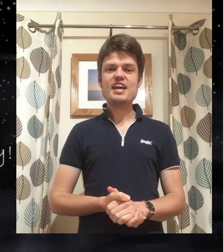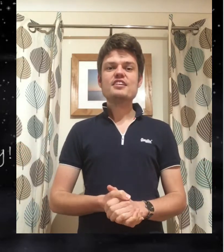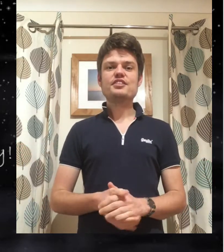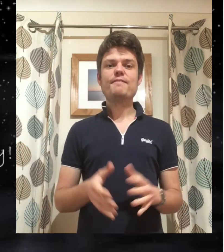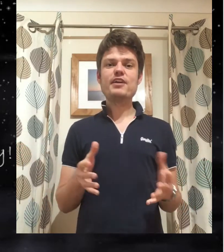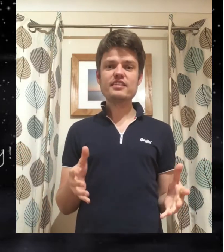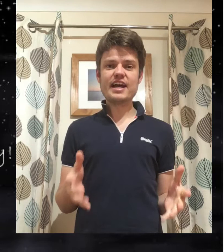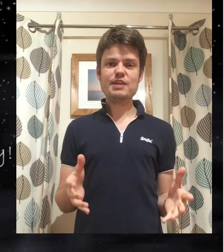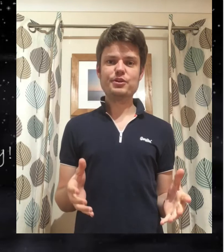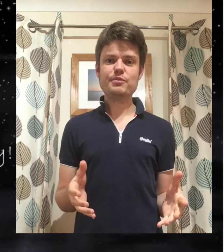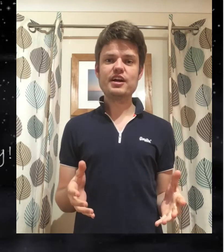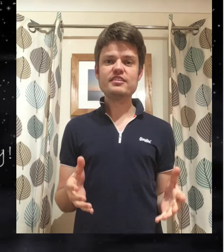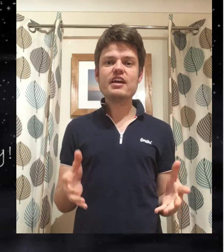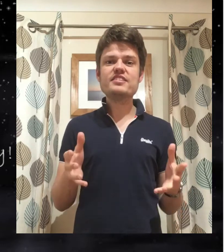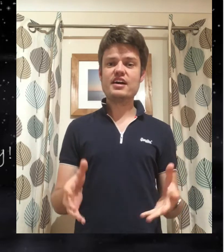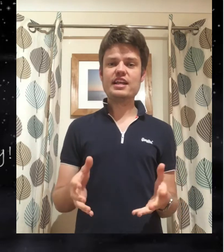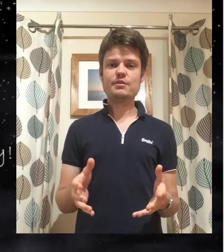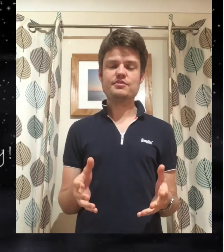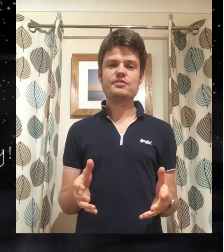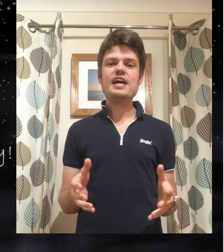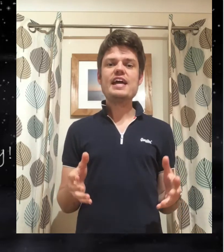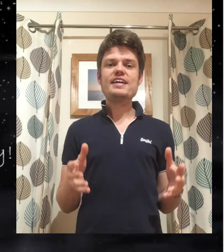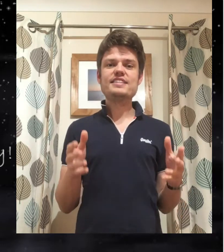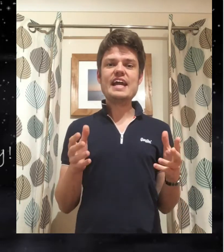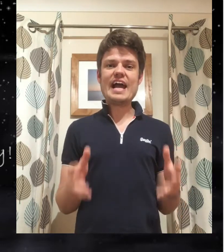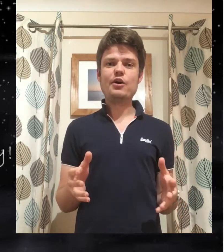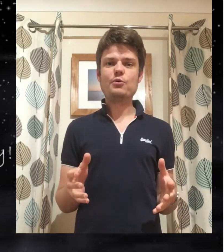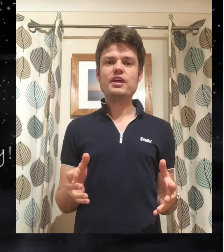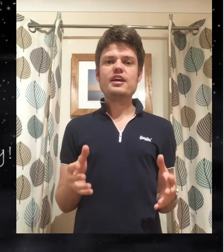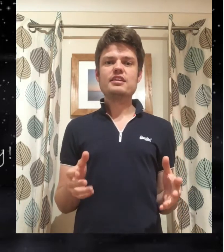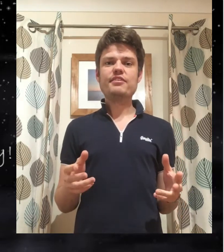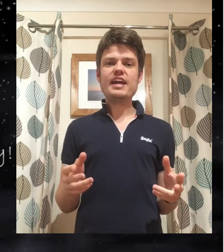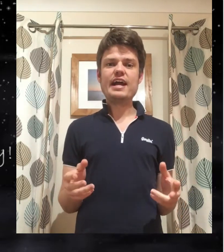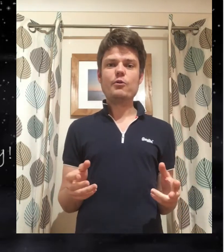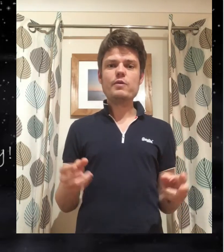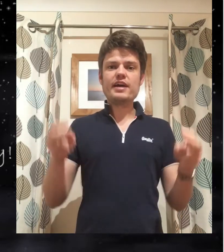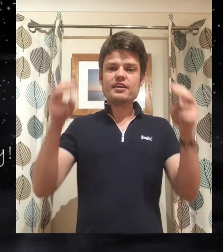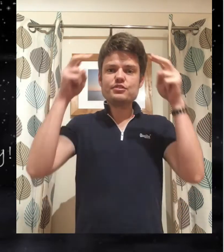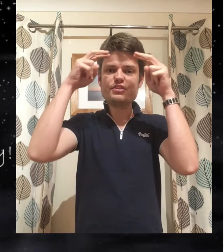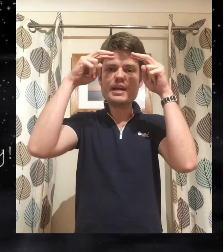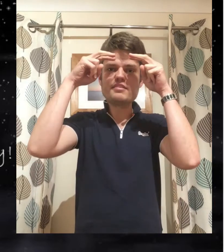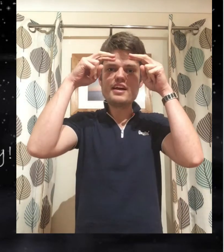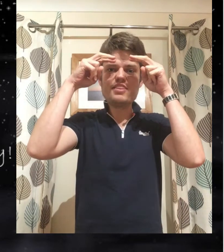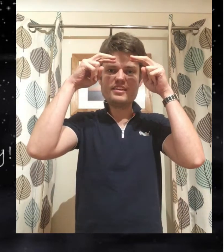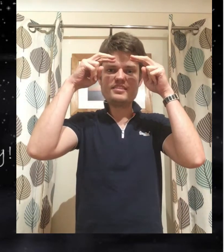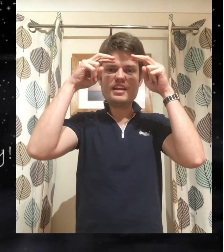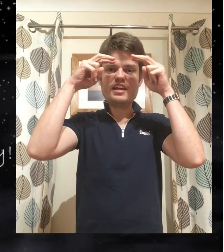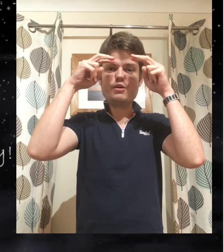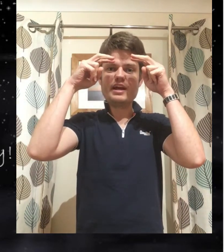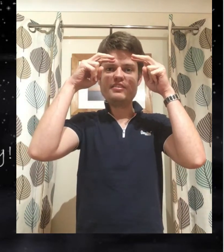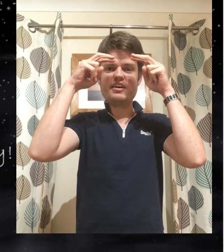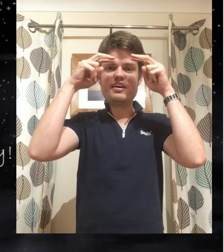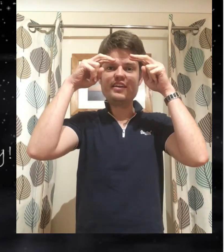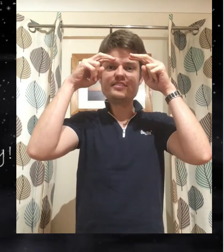it. So the first animal that we're going to learn the sign language for is the owl. So for the owl we make two shapes like this